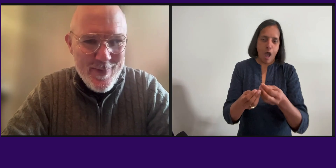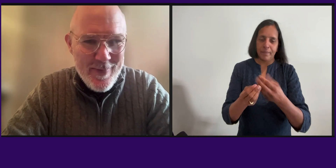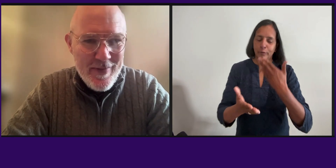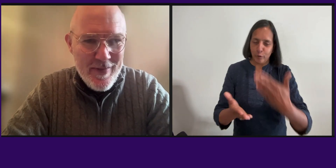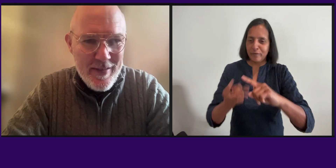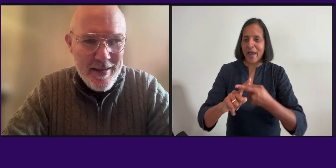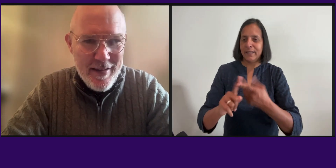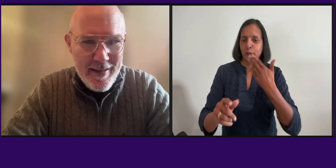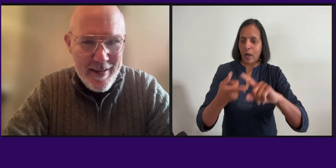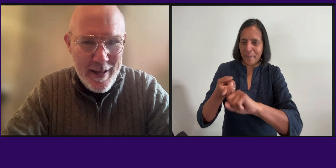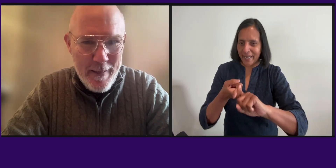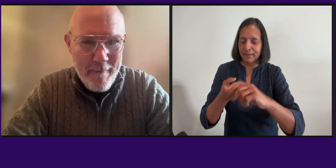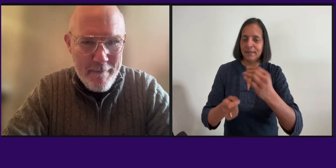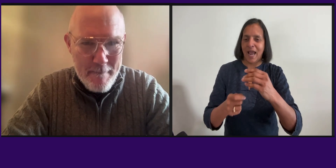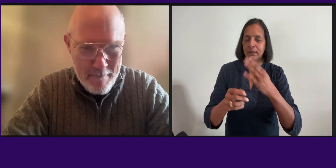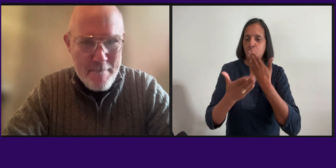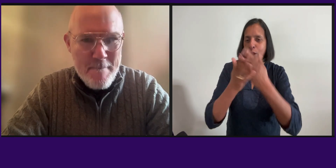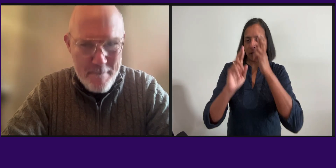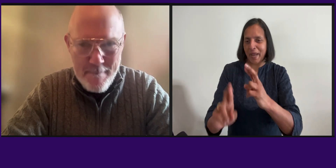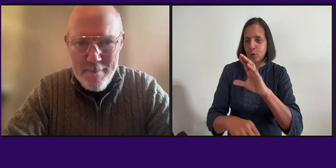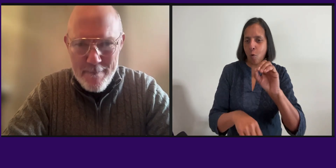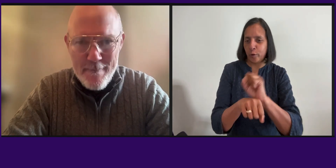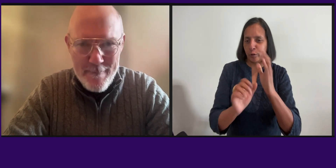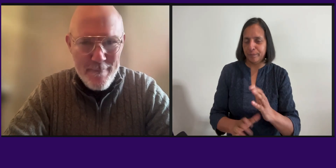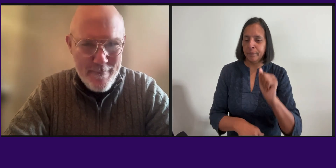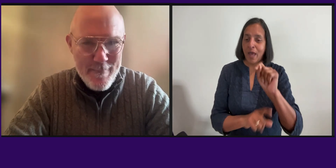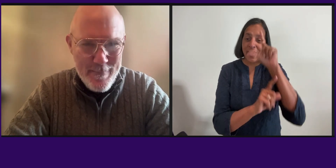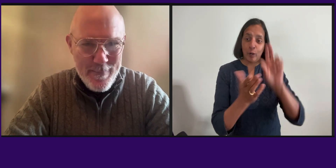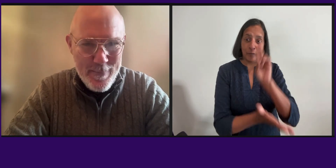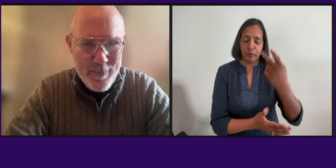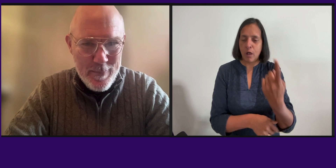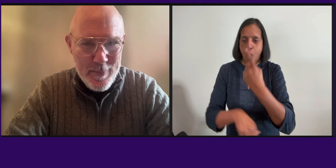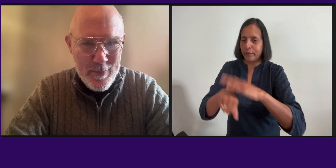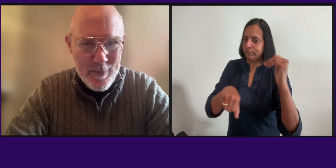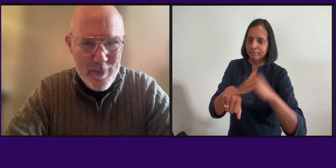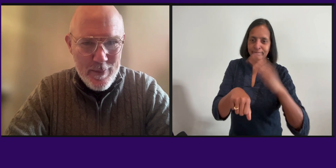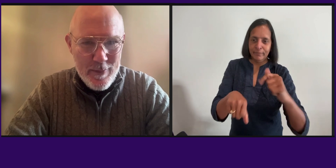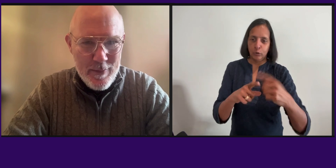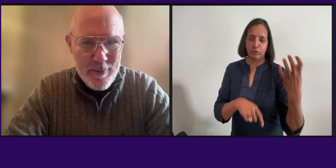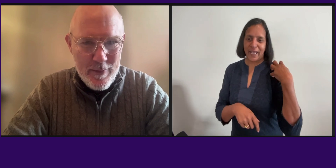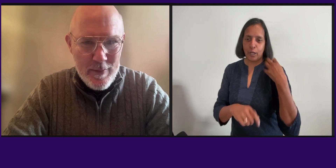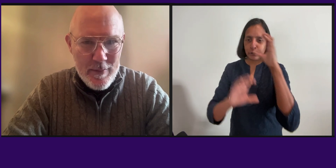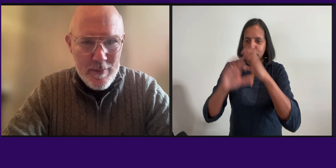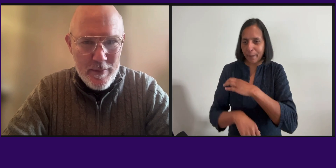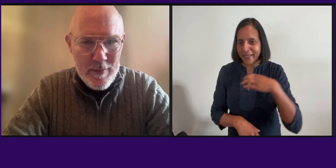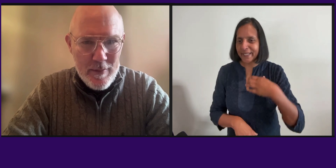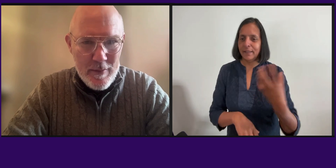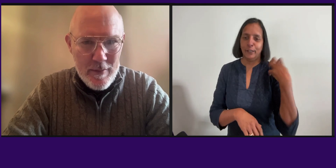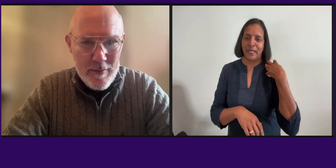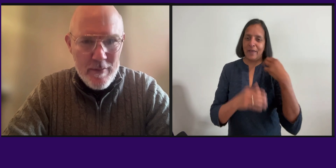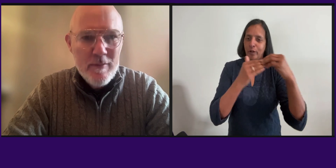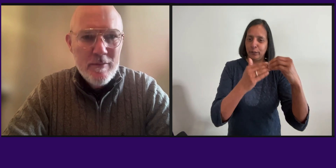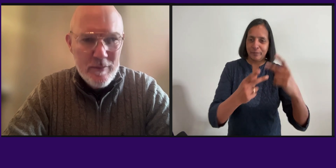Overall he is a great friend, a good companion, a well-respected co-worker. Gallaudet is always calling upon him to be a part